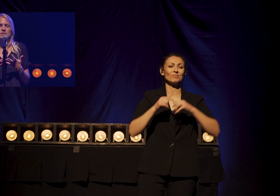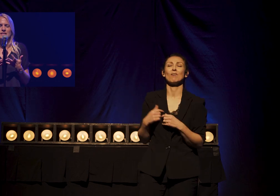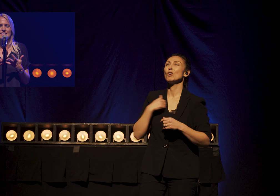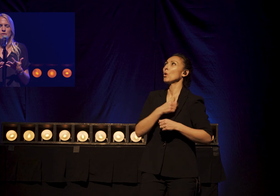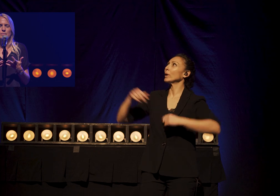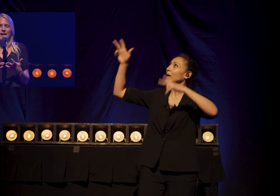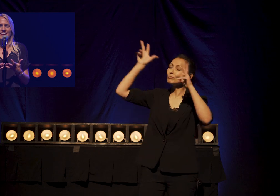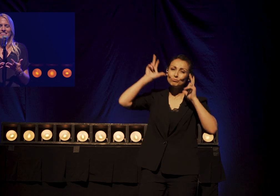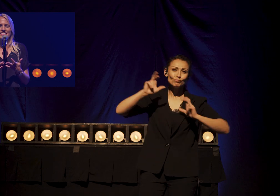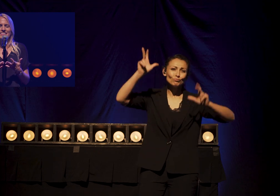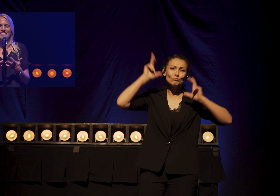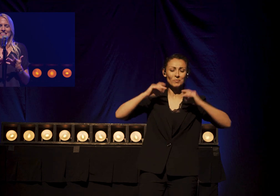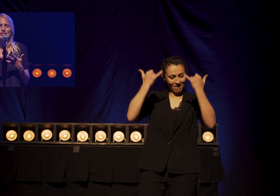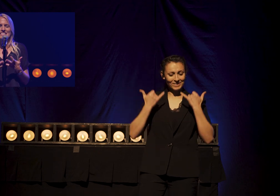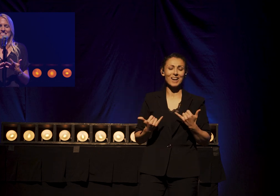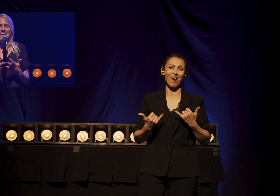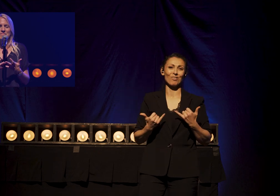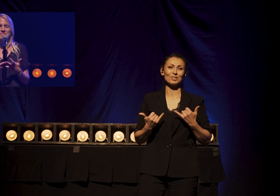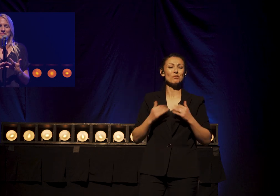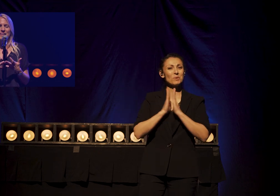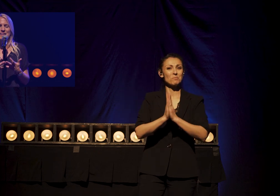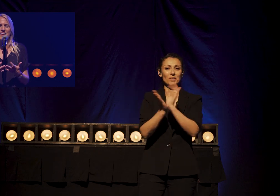to us now We pray In Jesus' name Amen